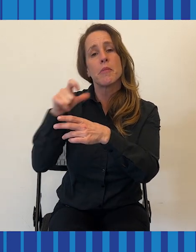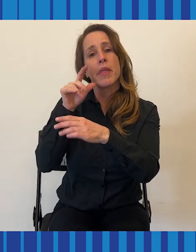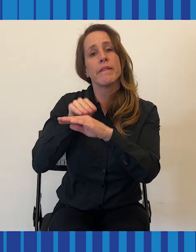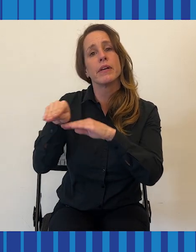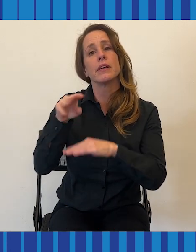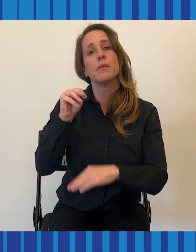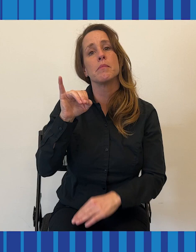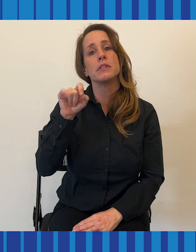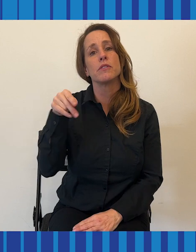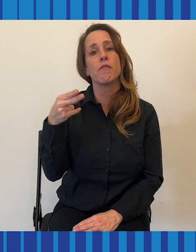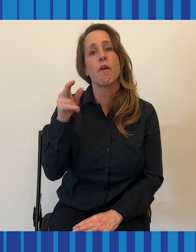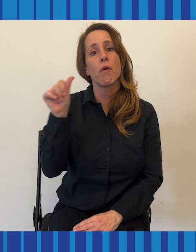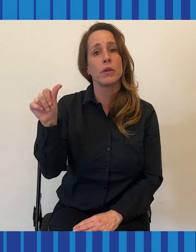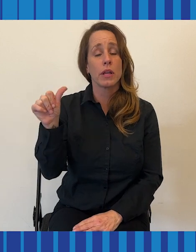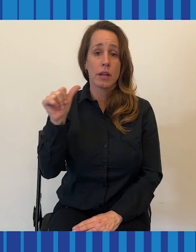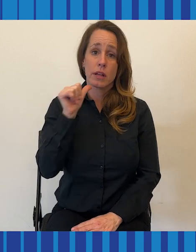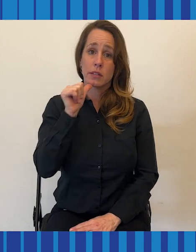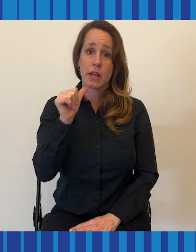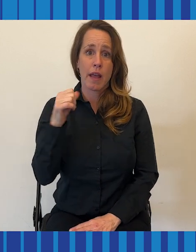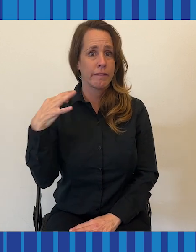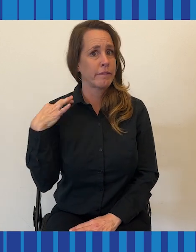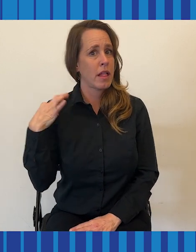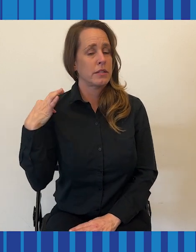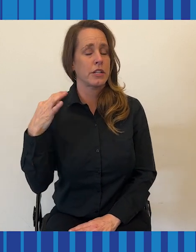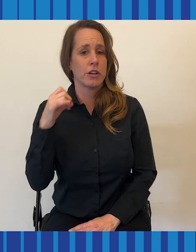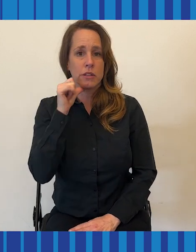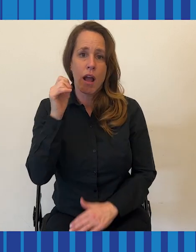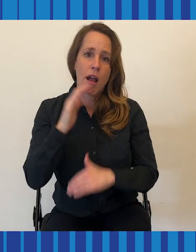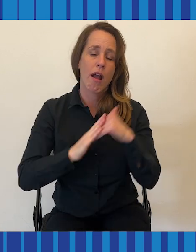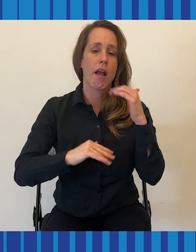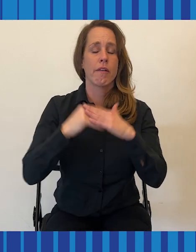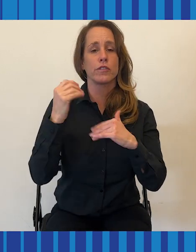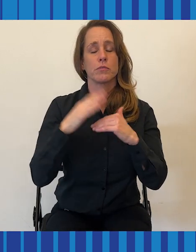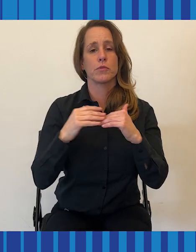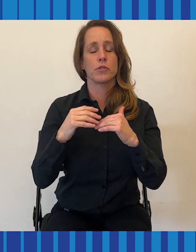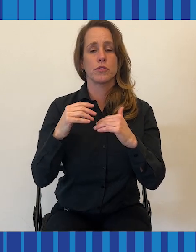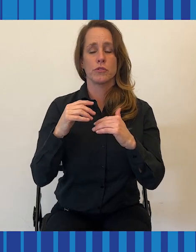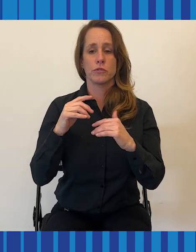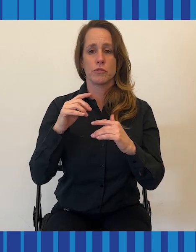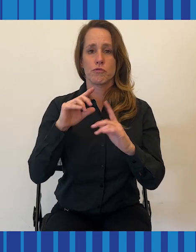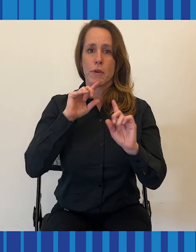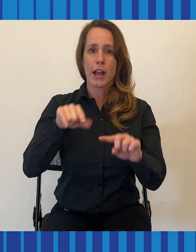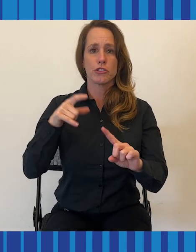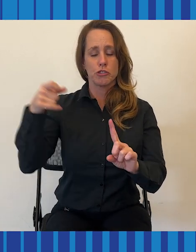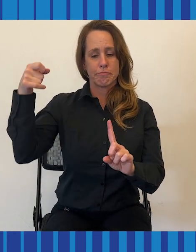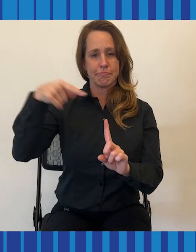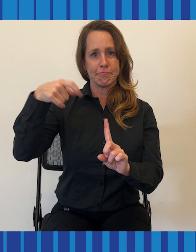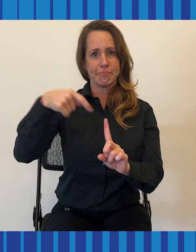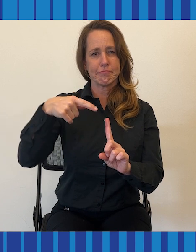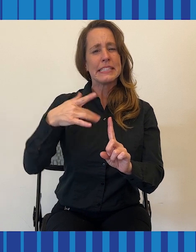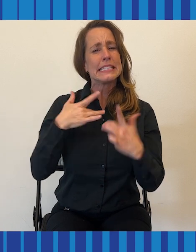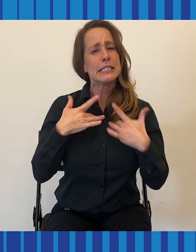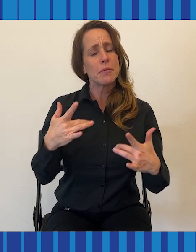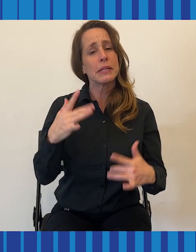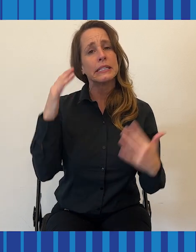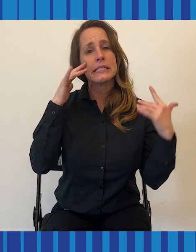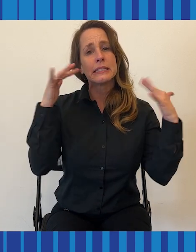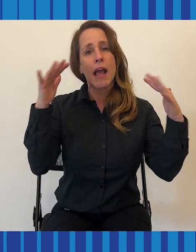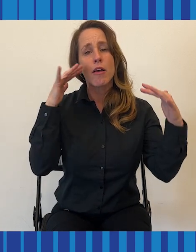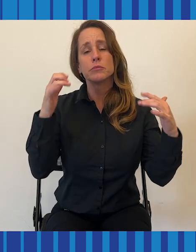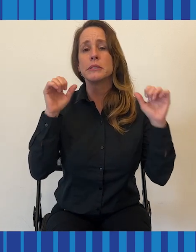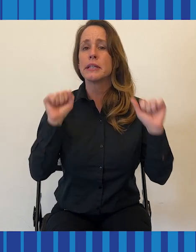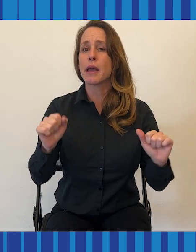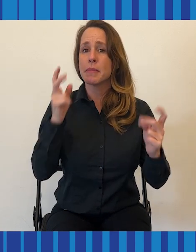which is a sensory condition that causes involuntary, often very uncomfortable sensations in reaction to certain stimuli,